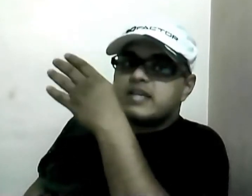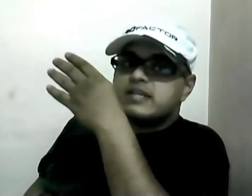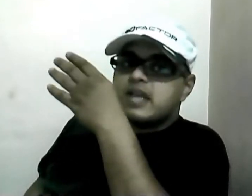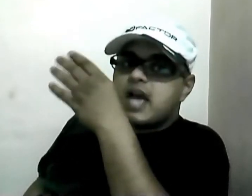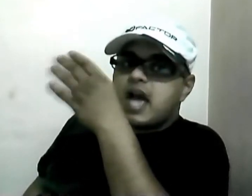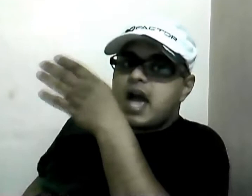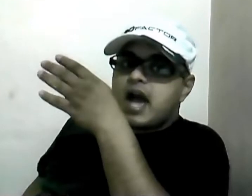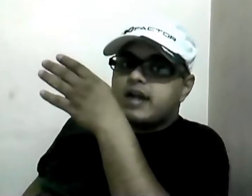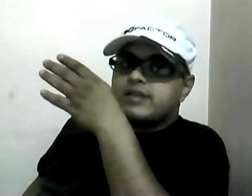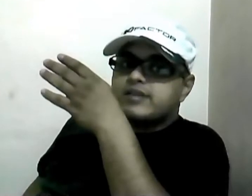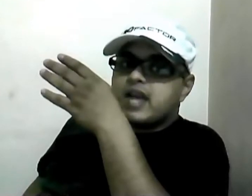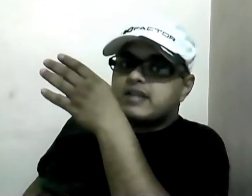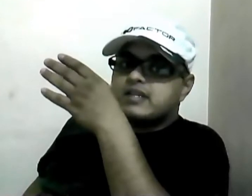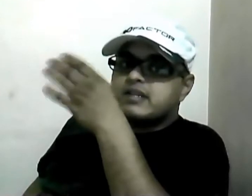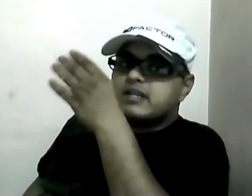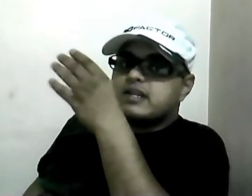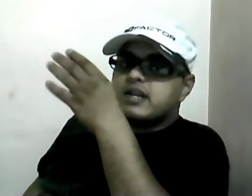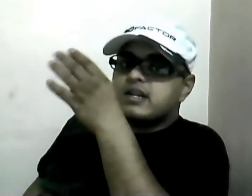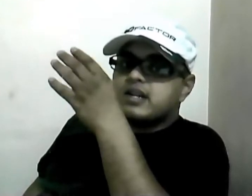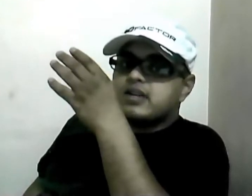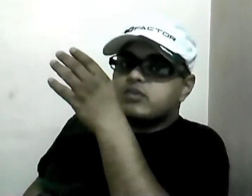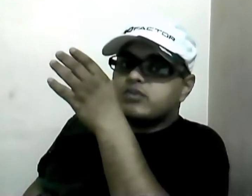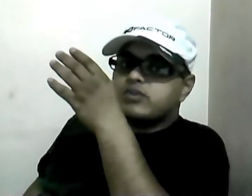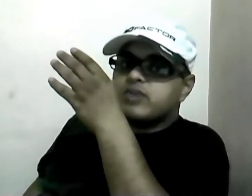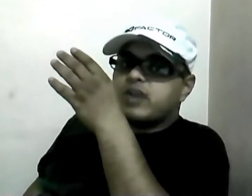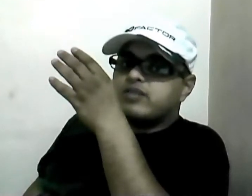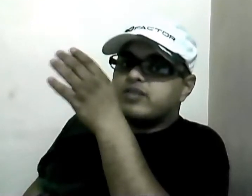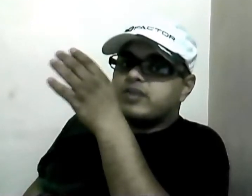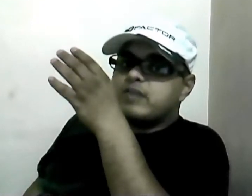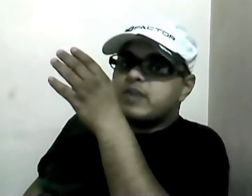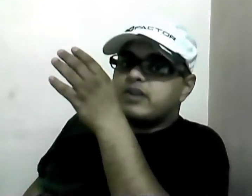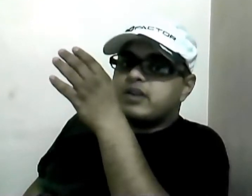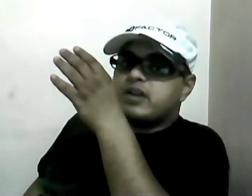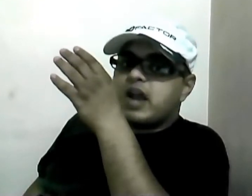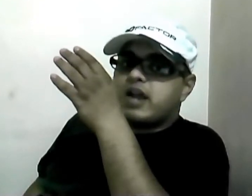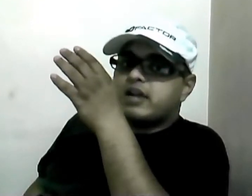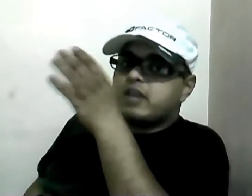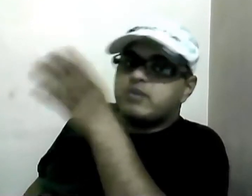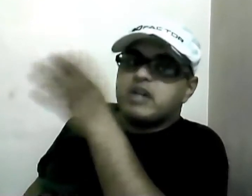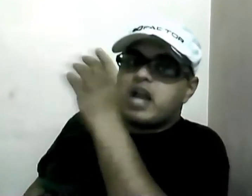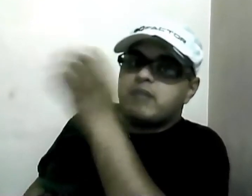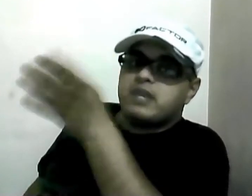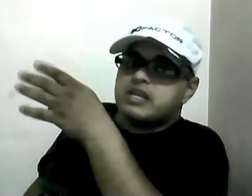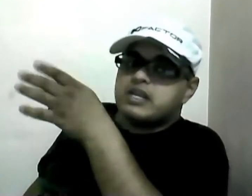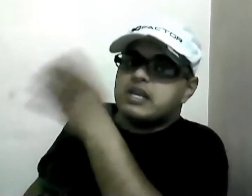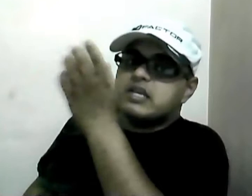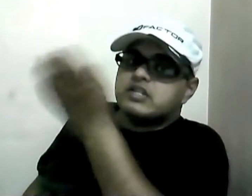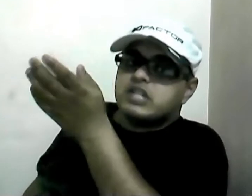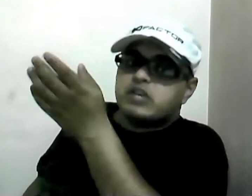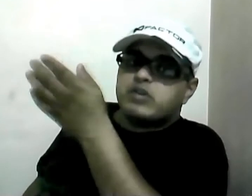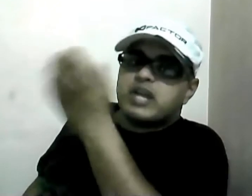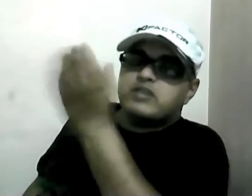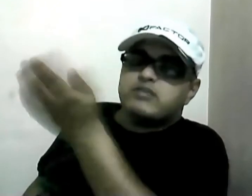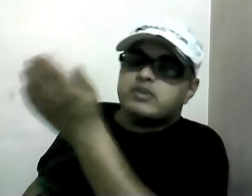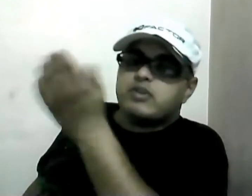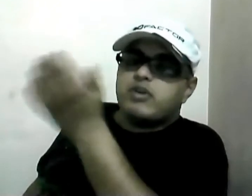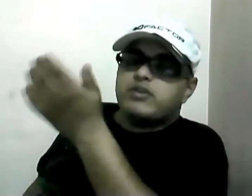add-in, SaaS content and data sources are centrally maintained and can be dynamically synchronized with your SaaS